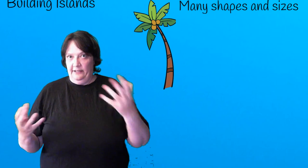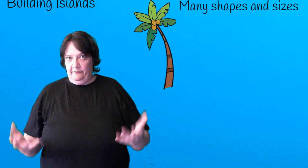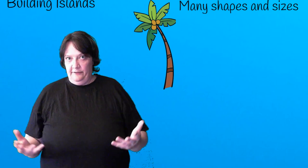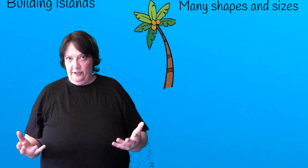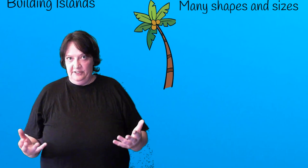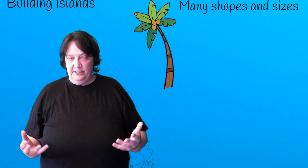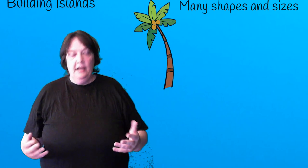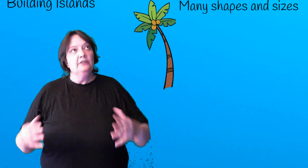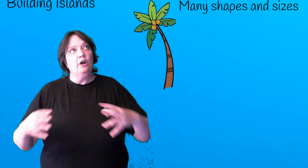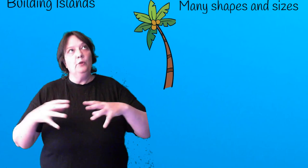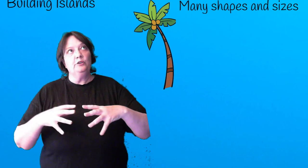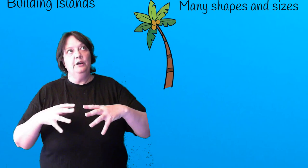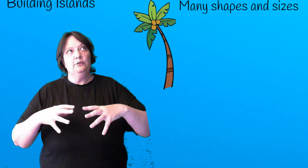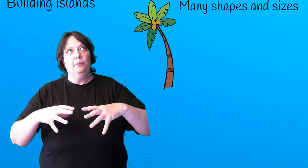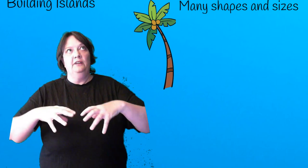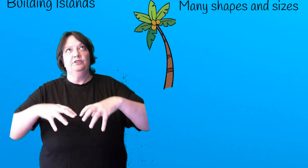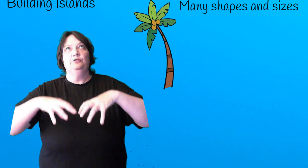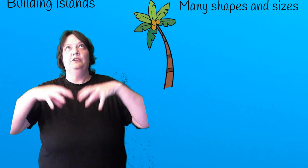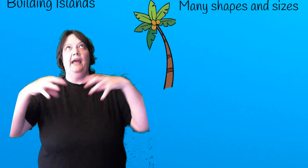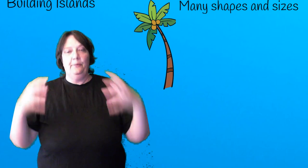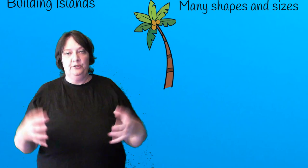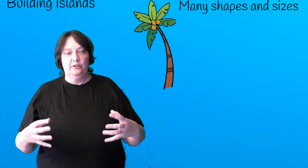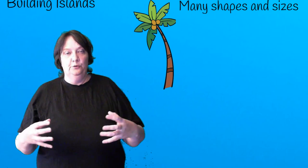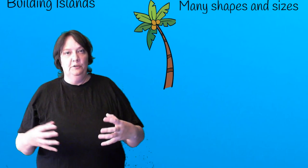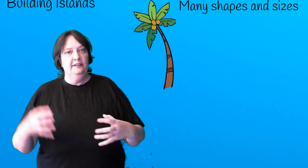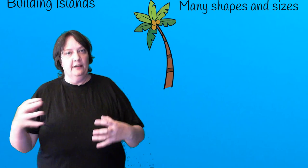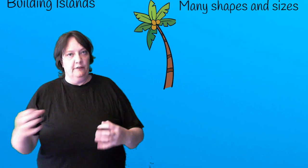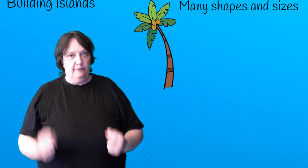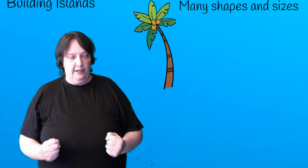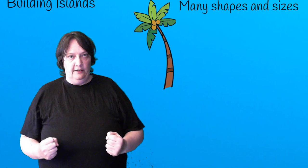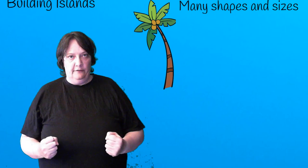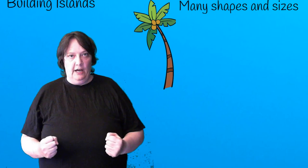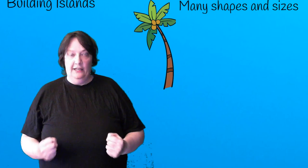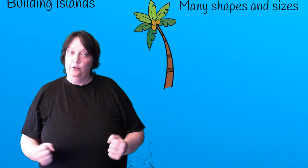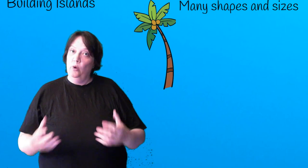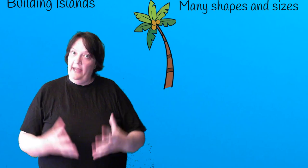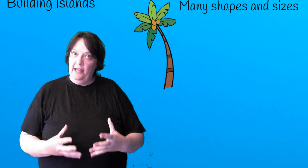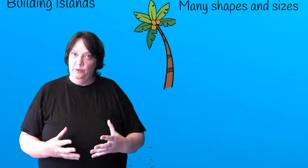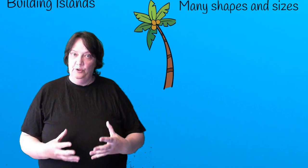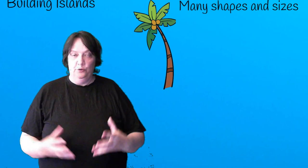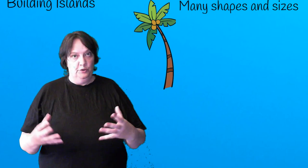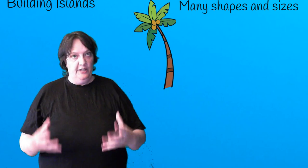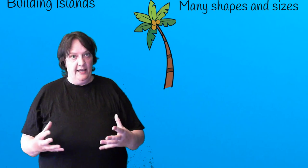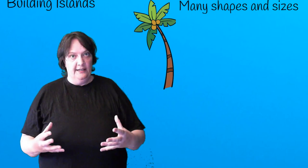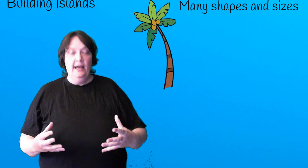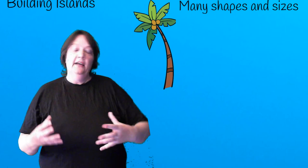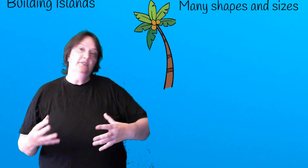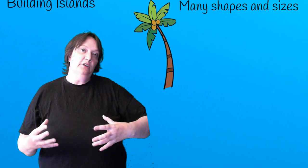diverse. So I'm not going to plunge into the absolute detail of every kind of island. What I aim to do today is